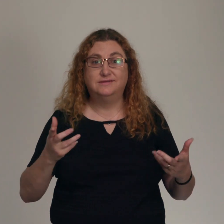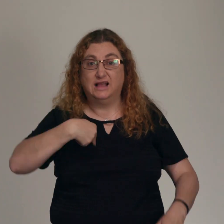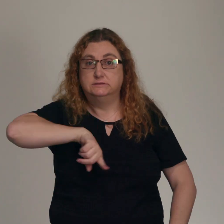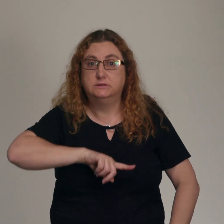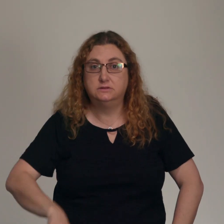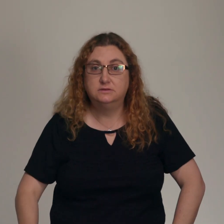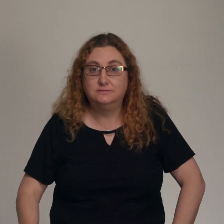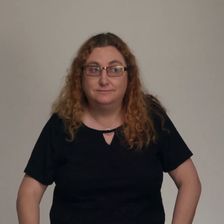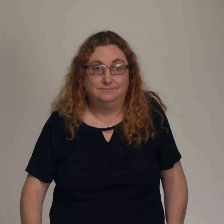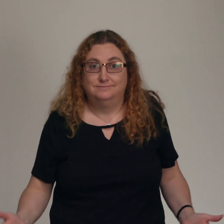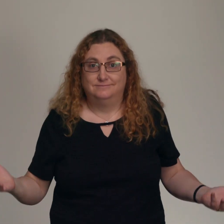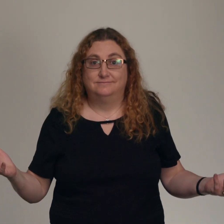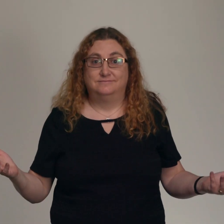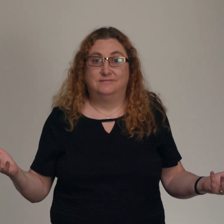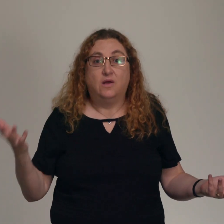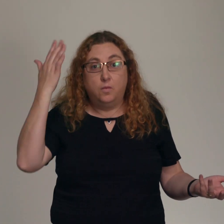and division that could be within it.